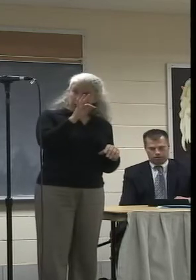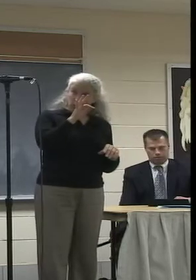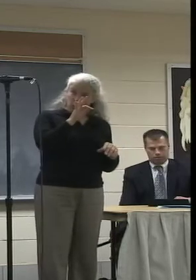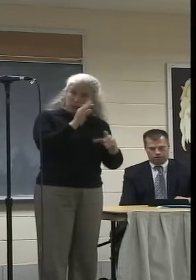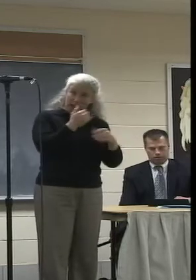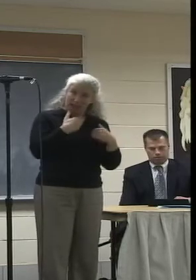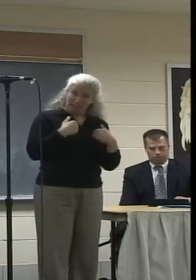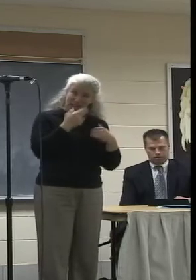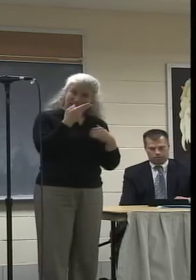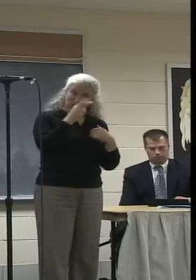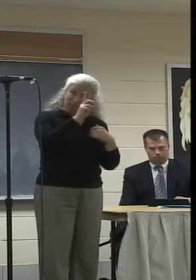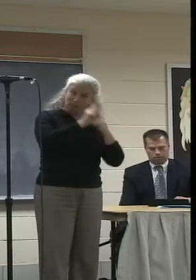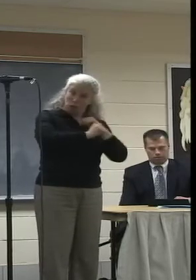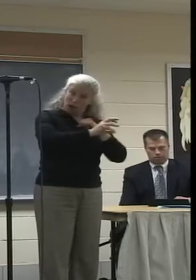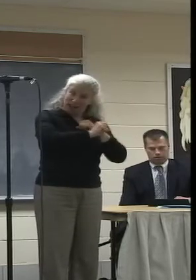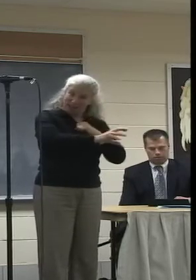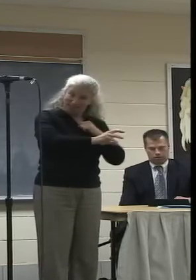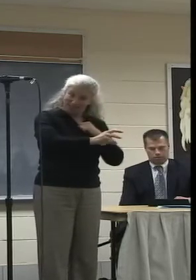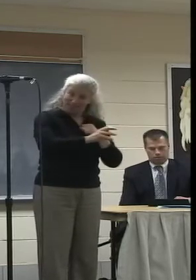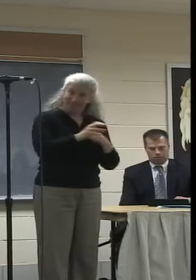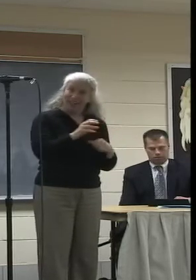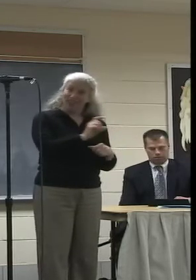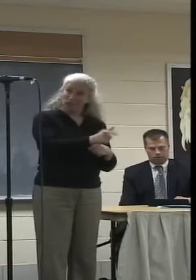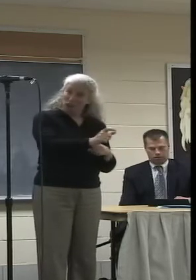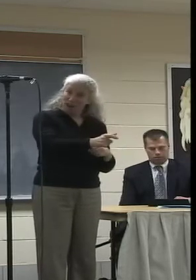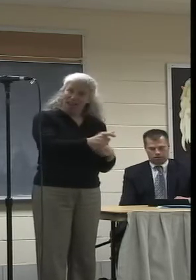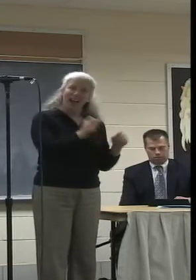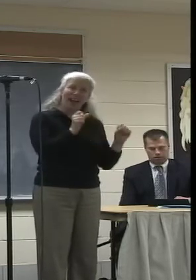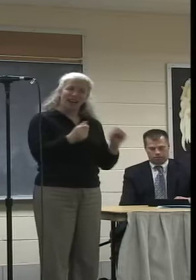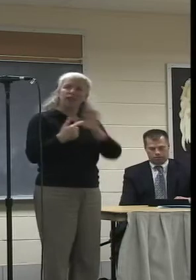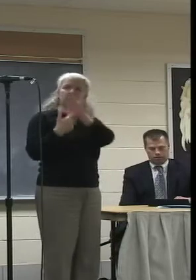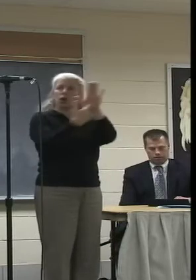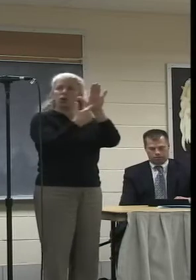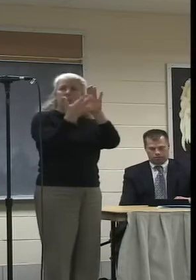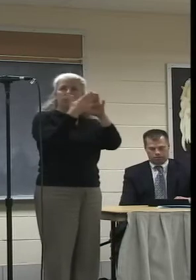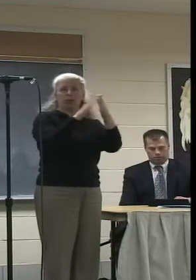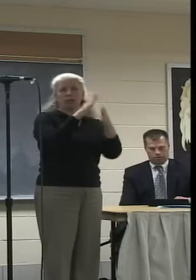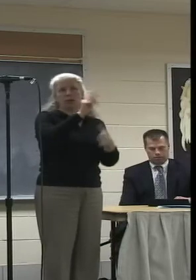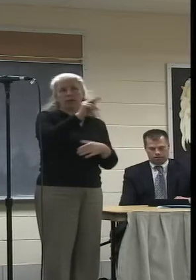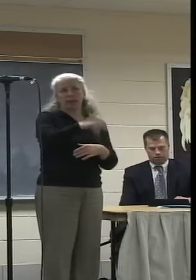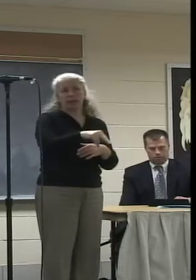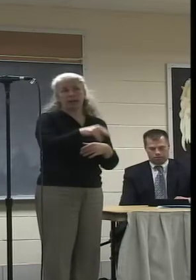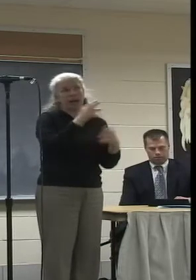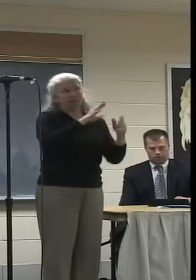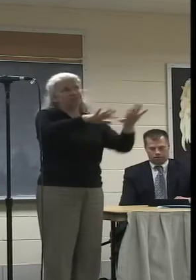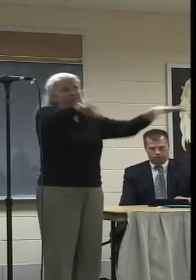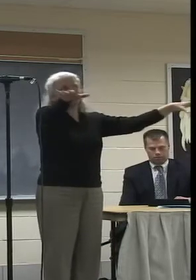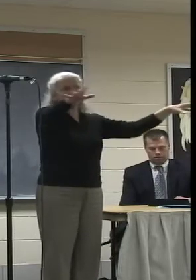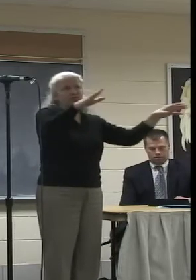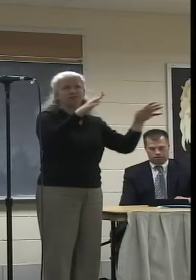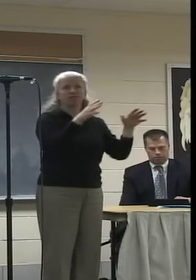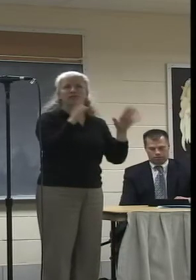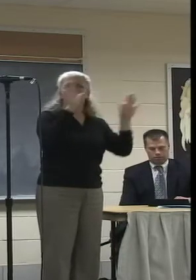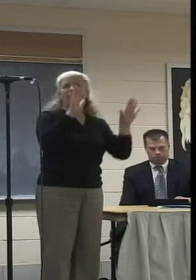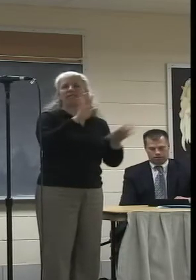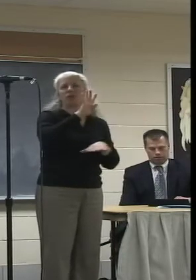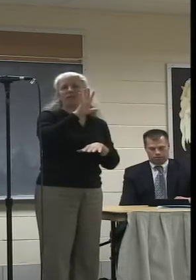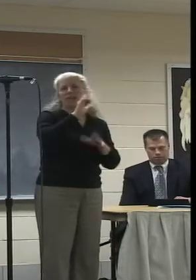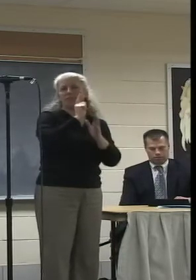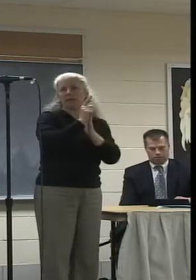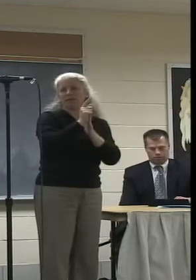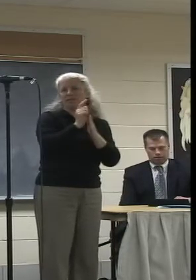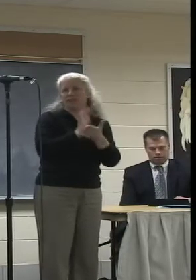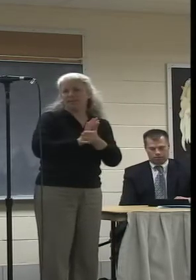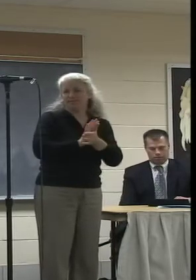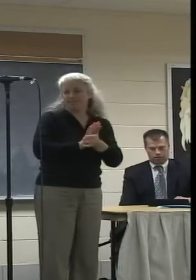broadcasting on this channel, I can show the entire community of Northampton and beyond this great 45-minute film that we're working on.